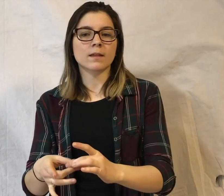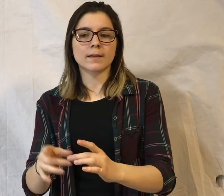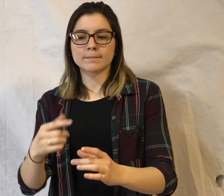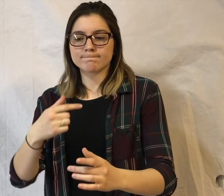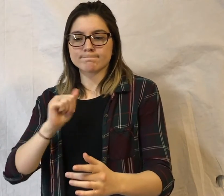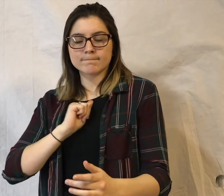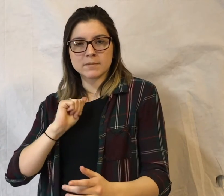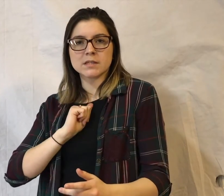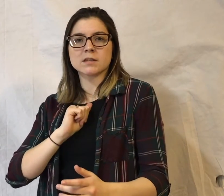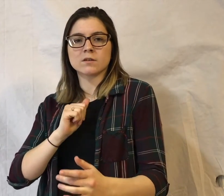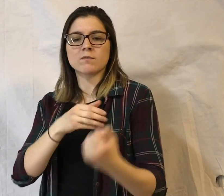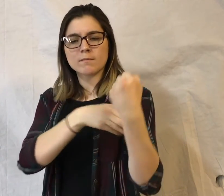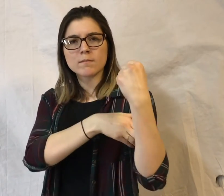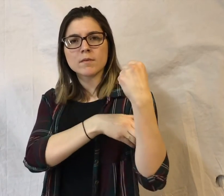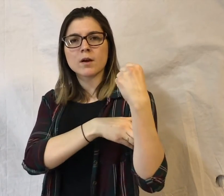being powerful and overcoming oppression.